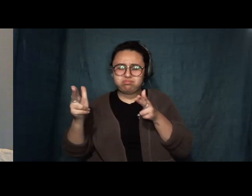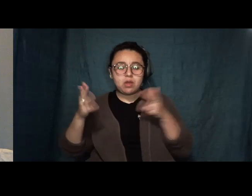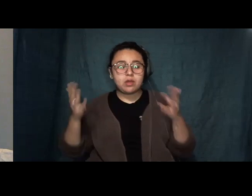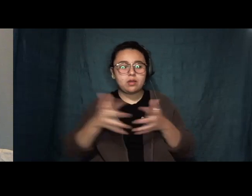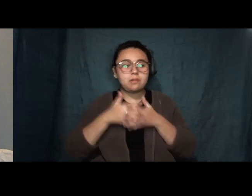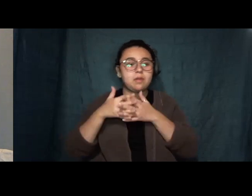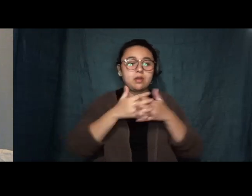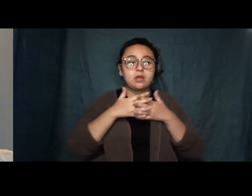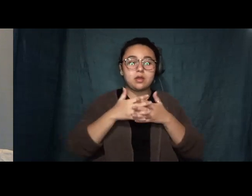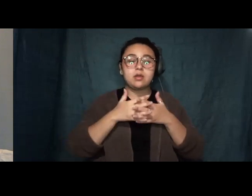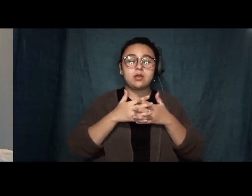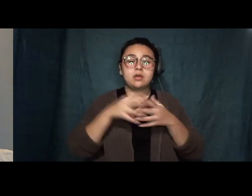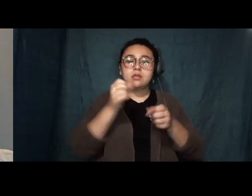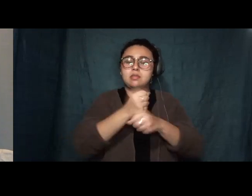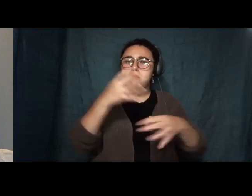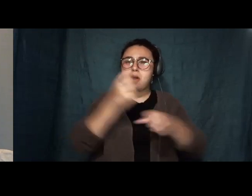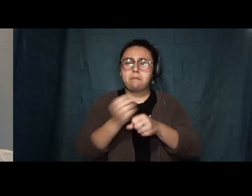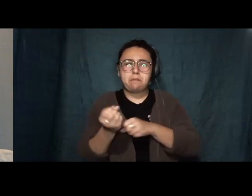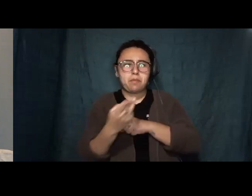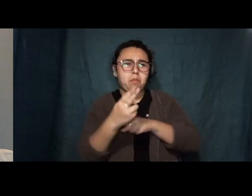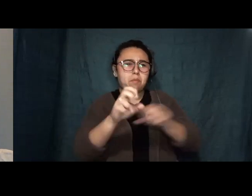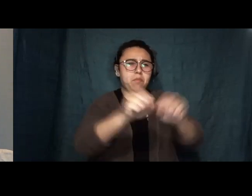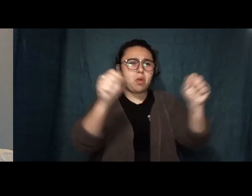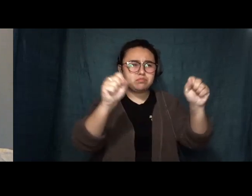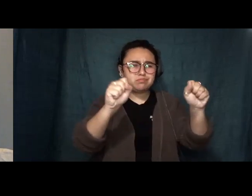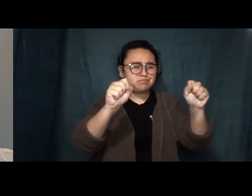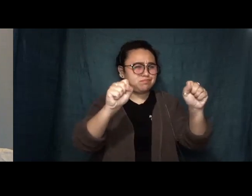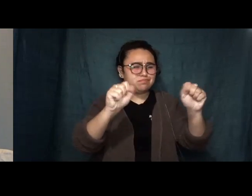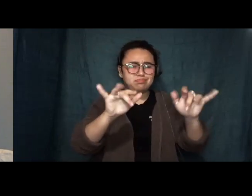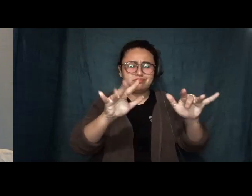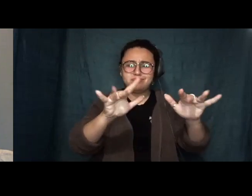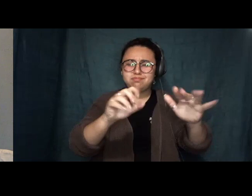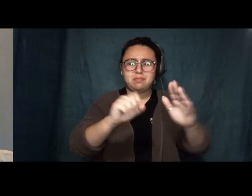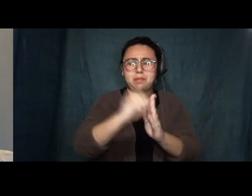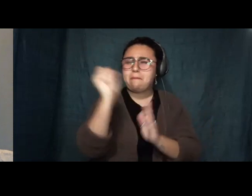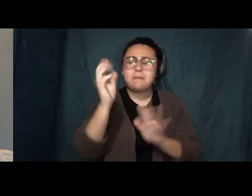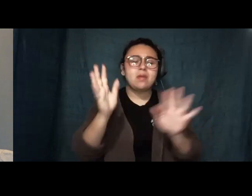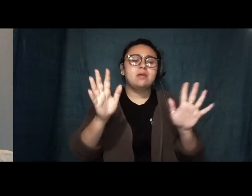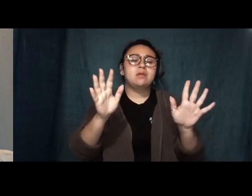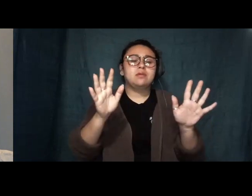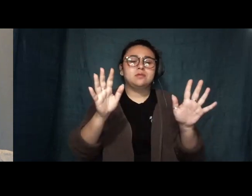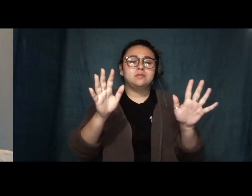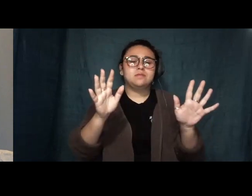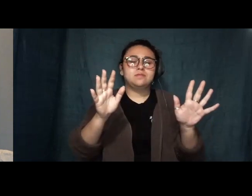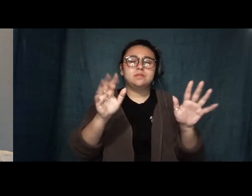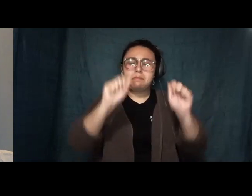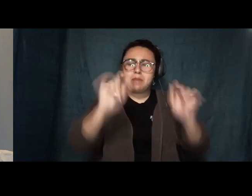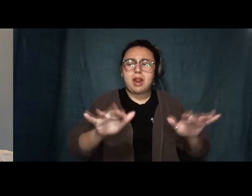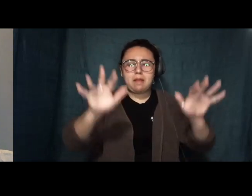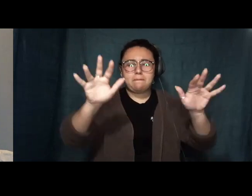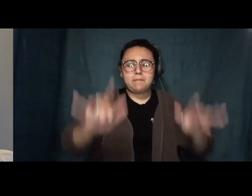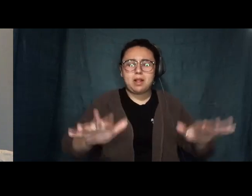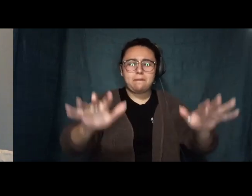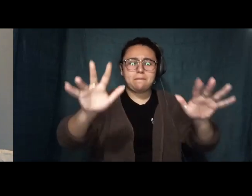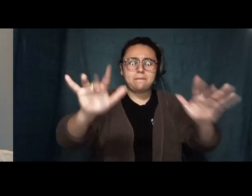broke the row house flames broke out. The flames broke into neighboring homes like the thieves they